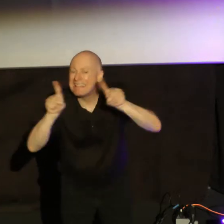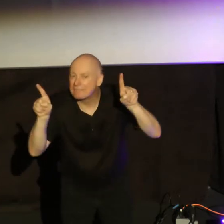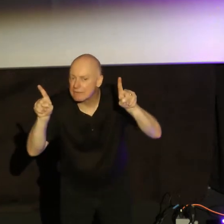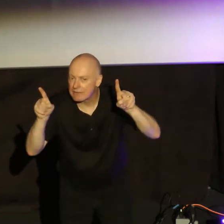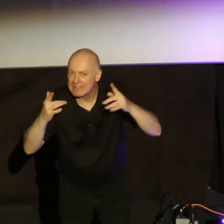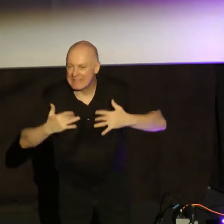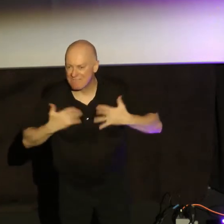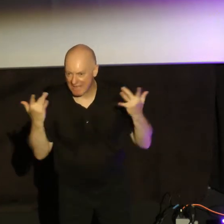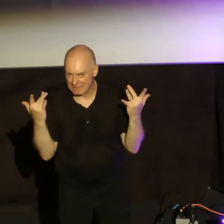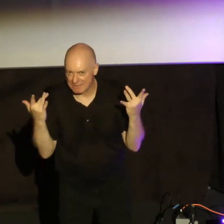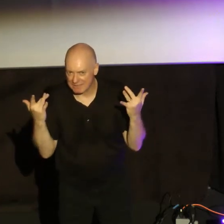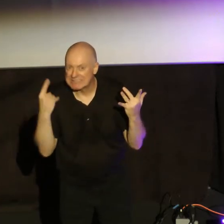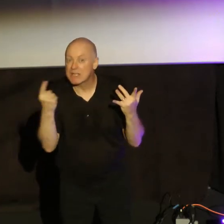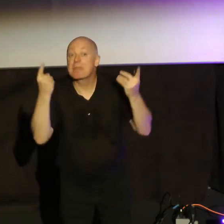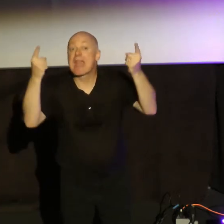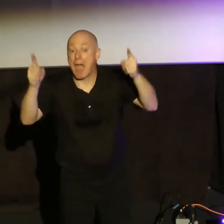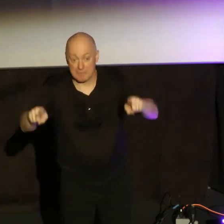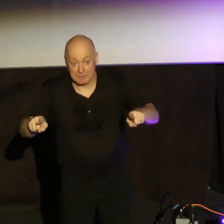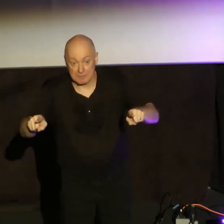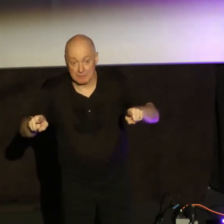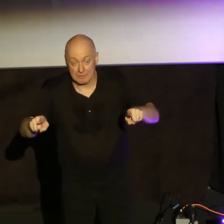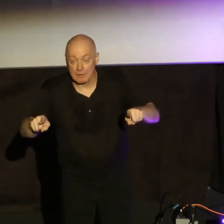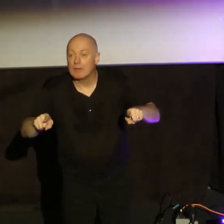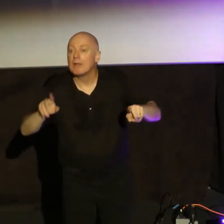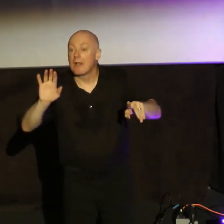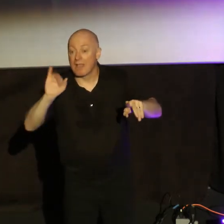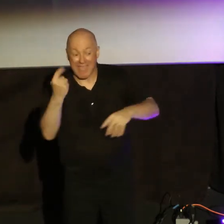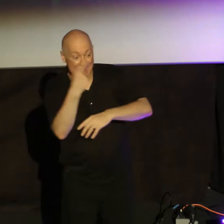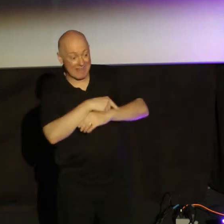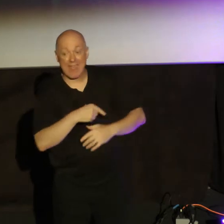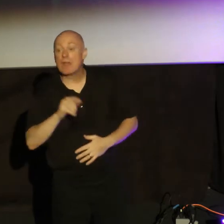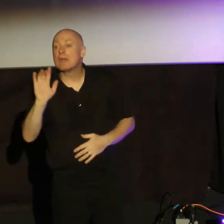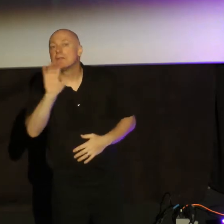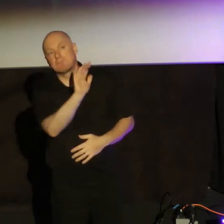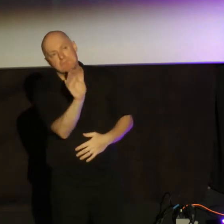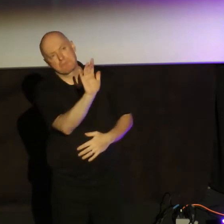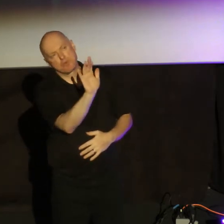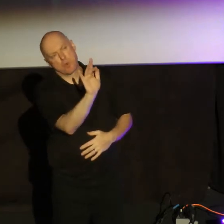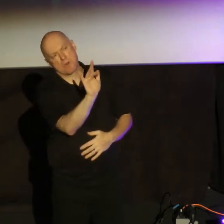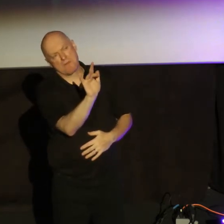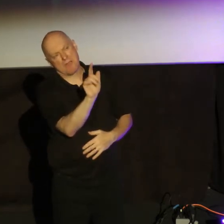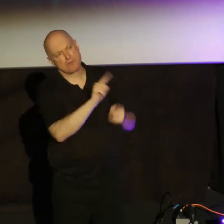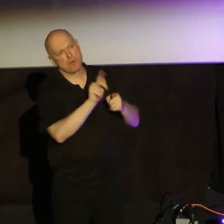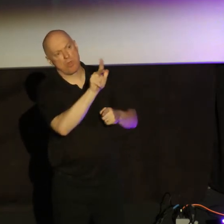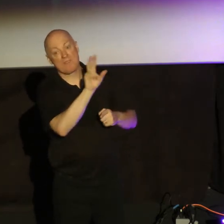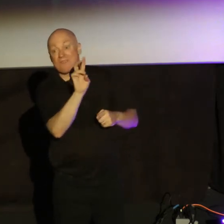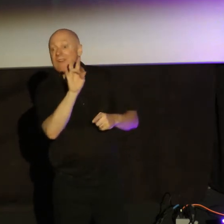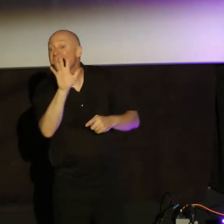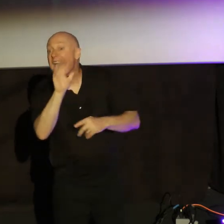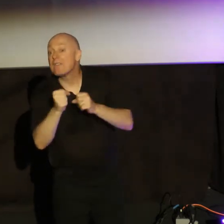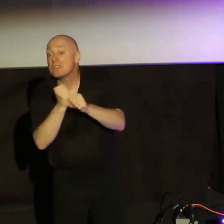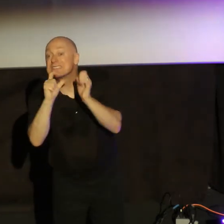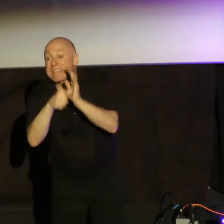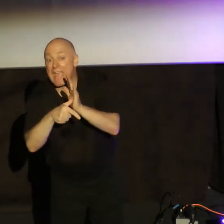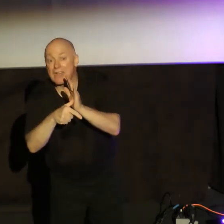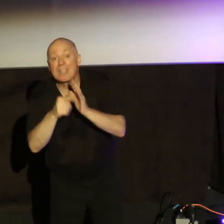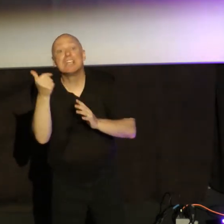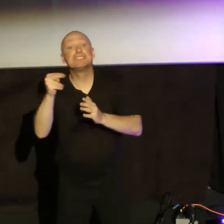He's referring to something that happened. Take that day. happened 25 to maybe 35 years later, and it's recorded in Genesis 22.